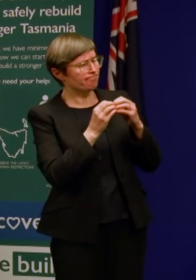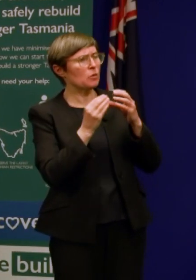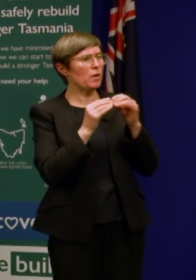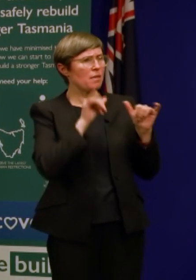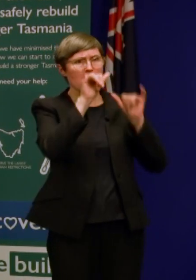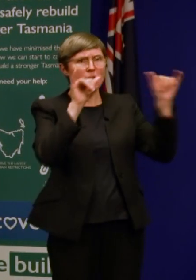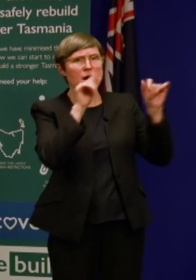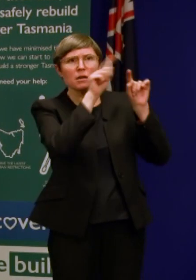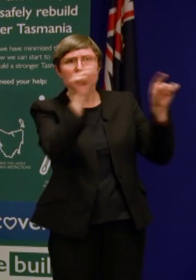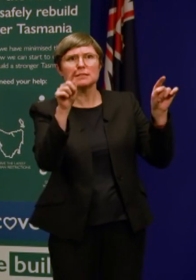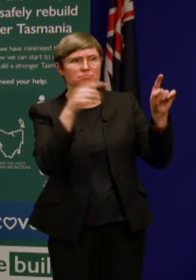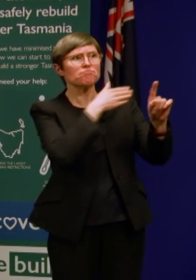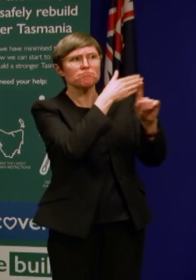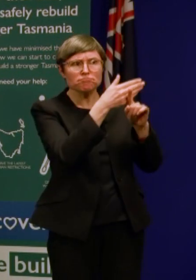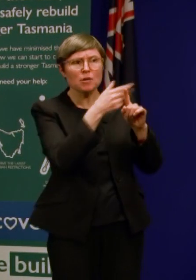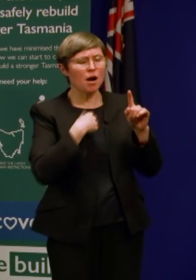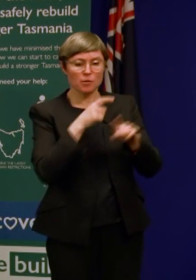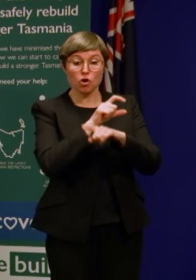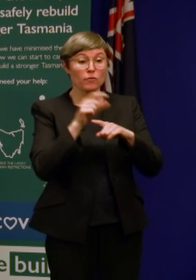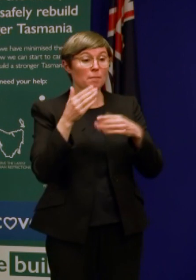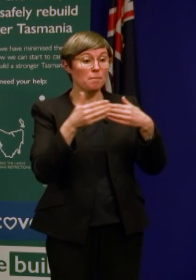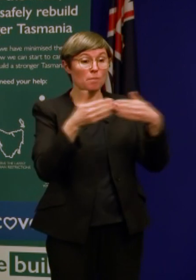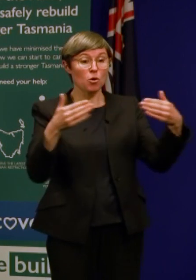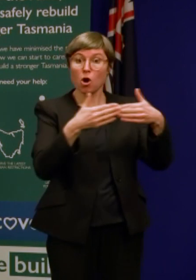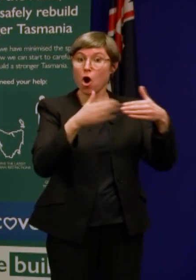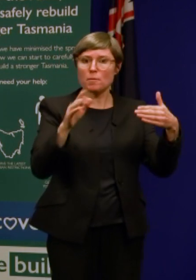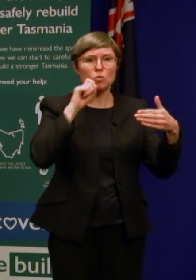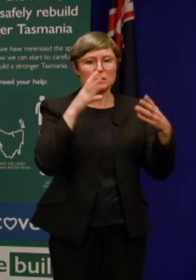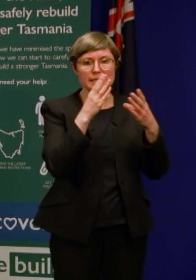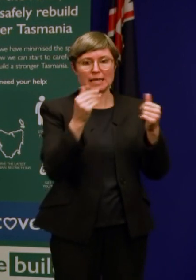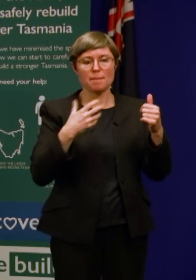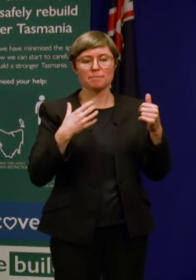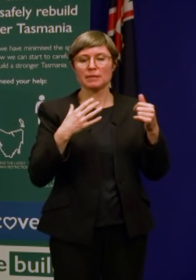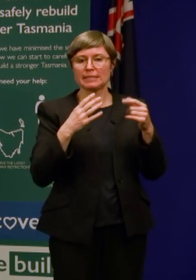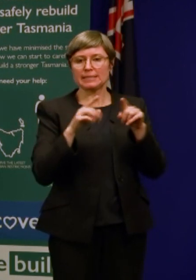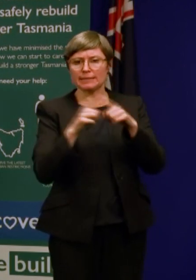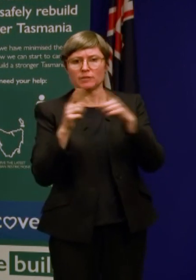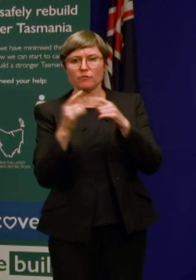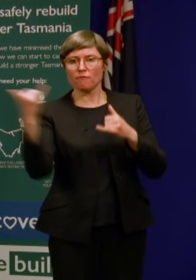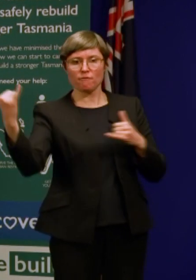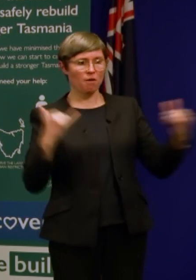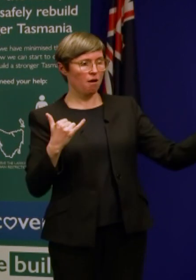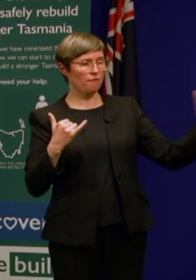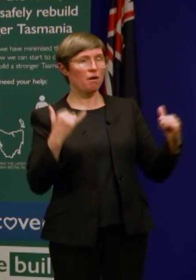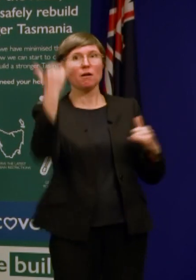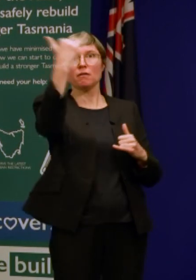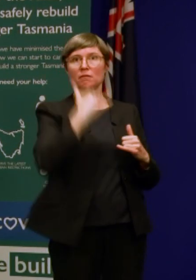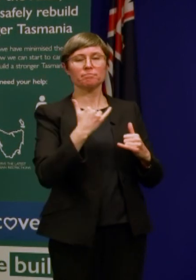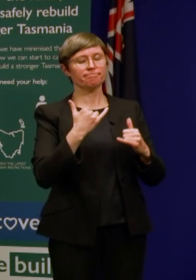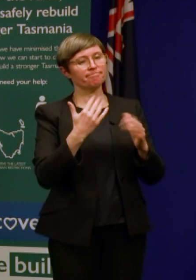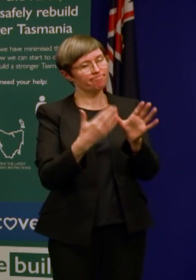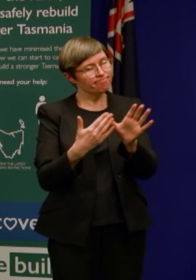jurisdictions that there will be some direct flights. But again, flights like any other form of